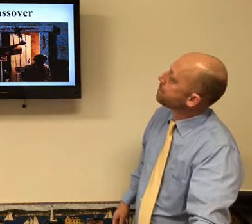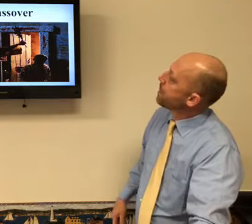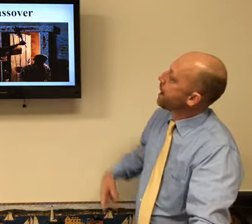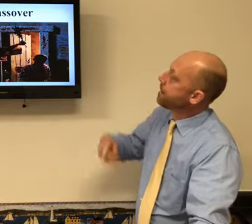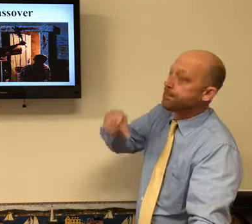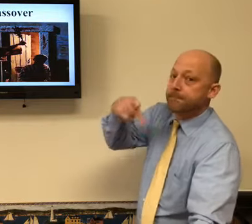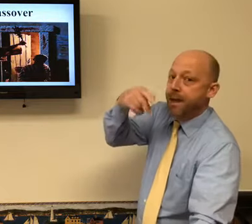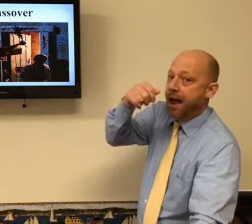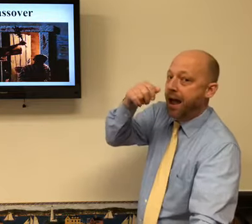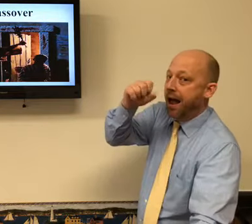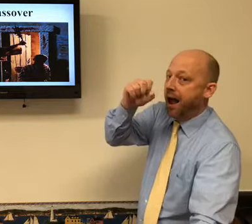Here we see the Passover.